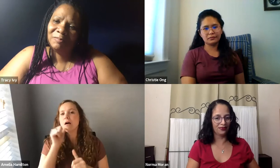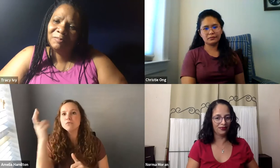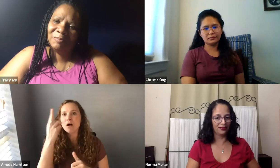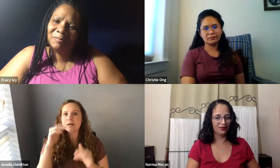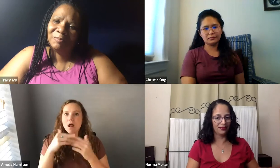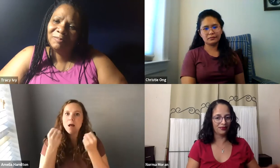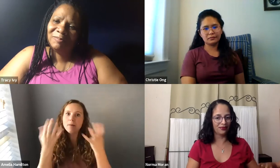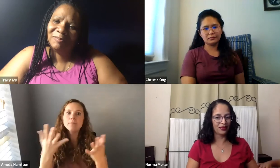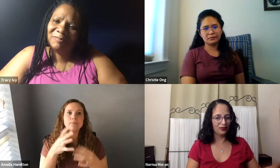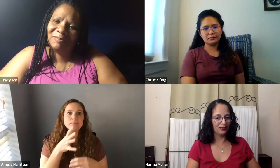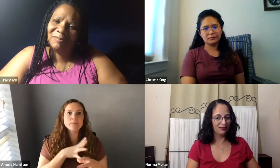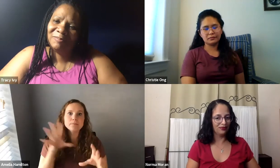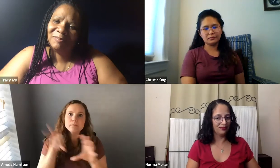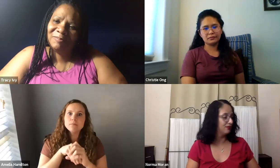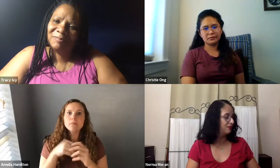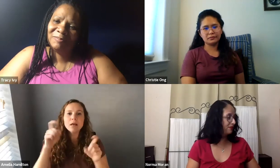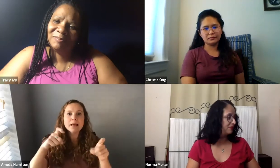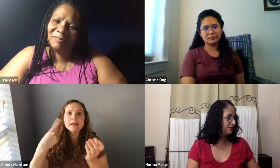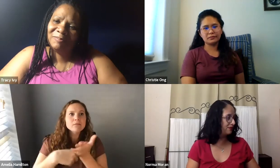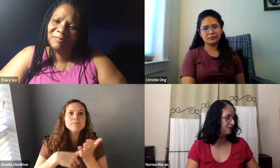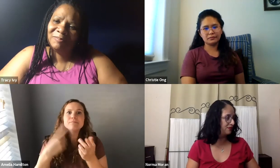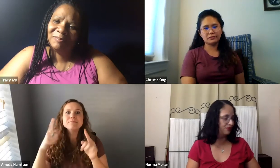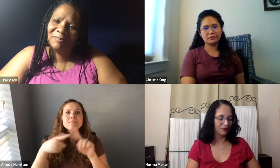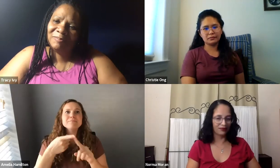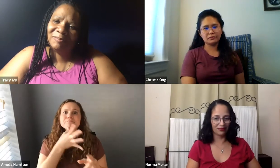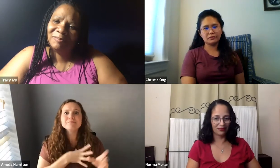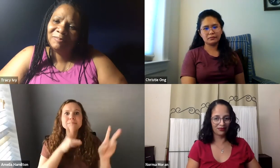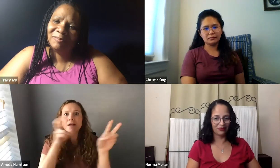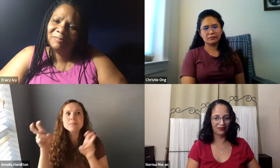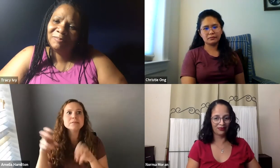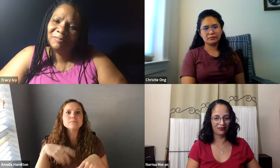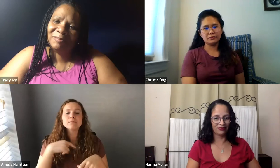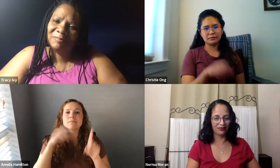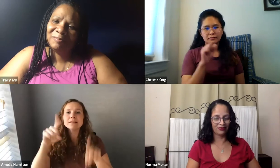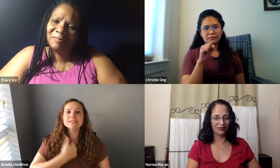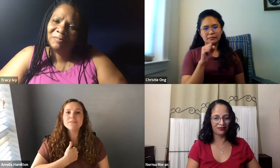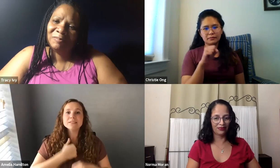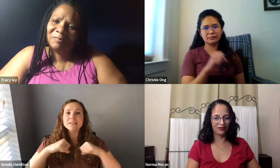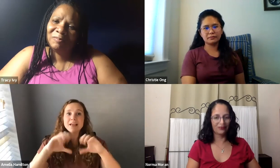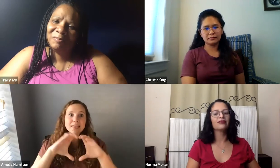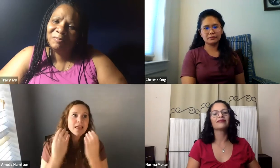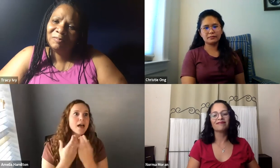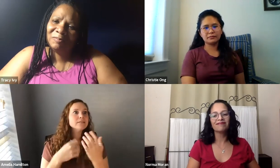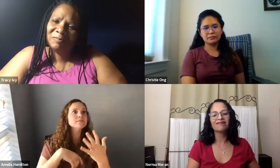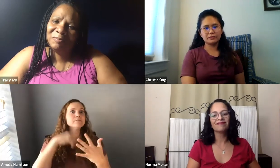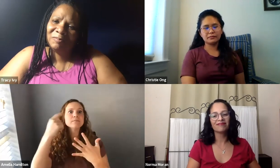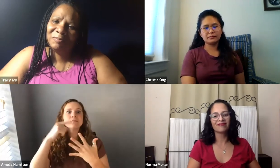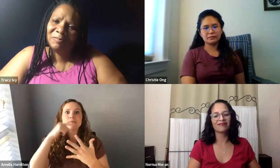experiencing. So Doves came back and I saw many deaf women getting involved to talk about issues related to